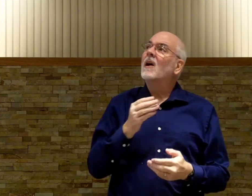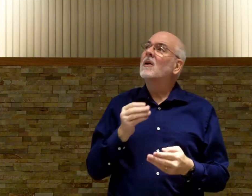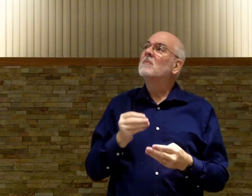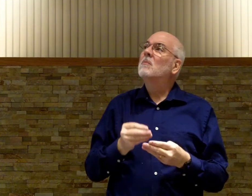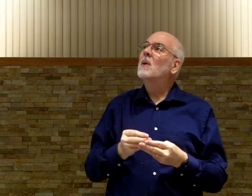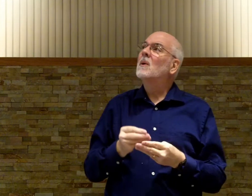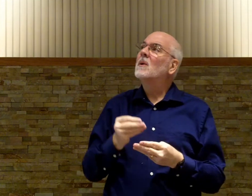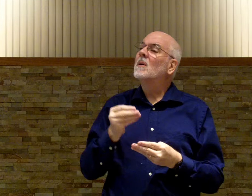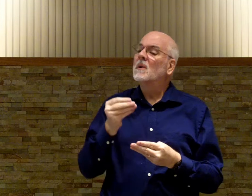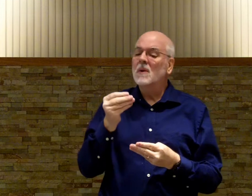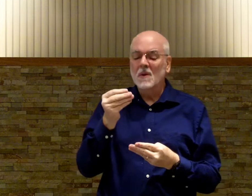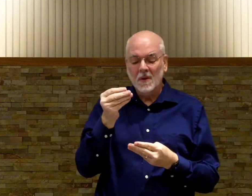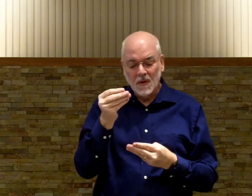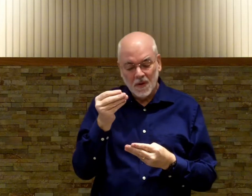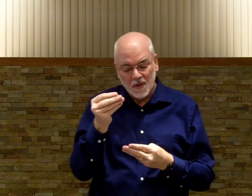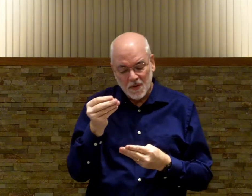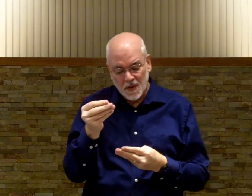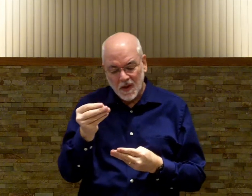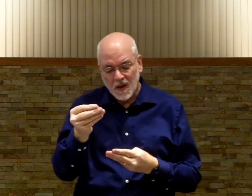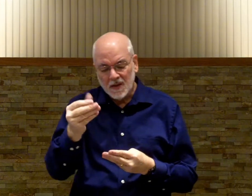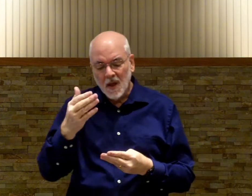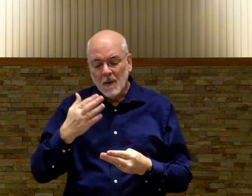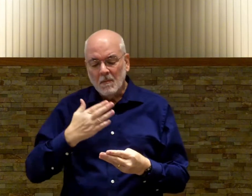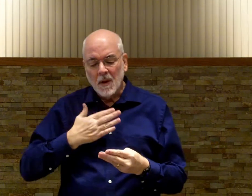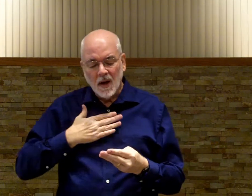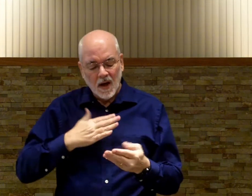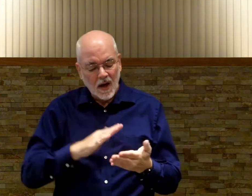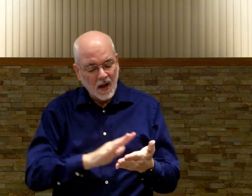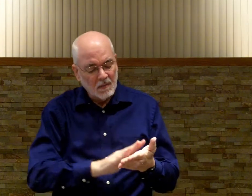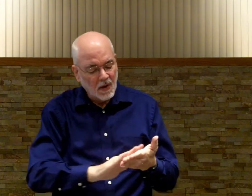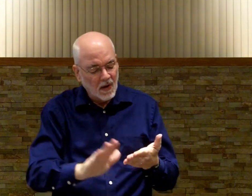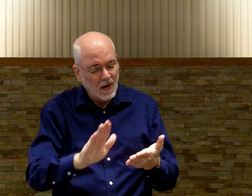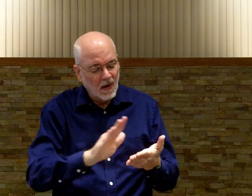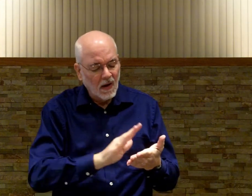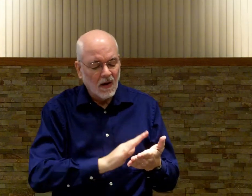And purchased my pardon